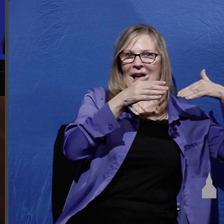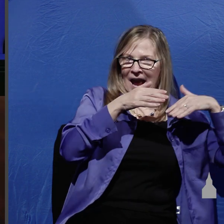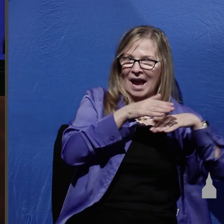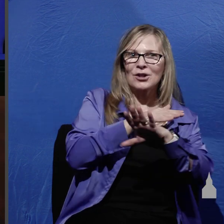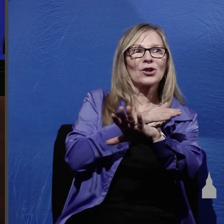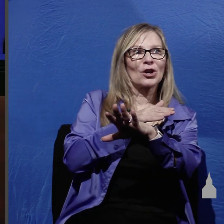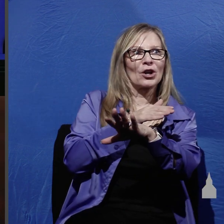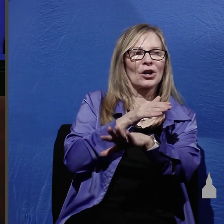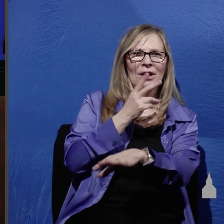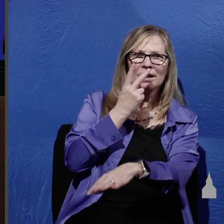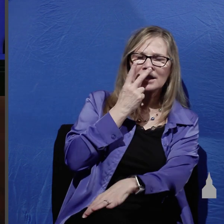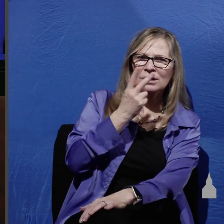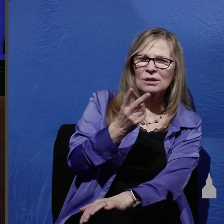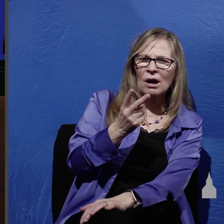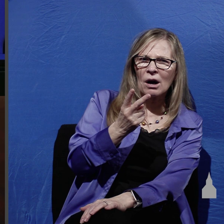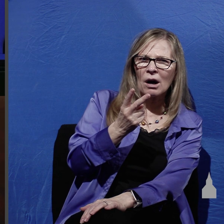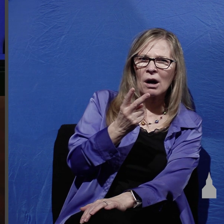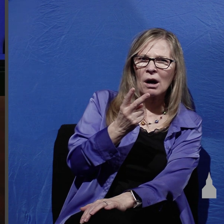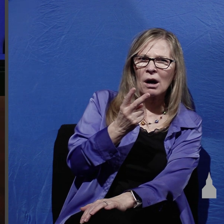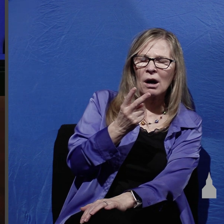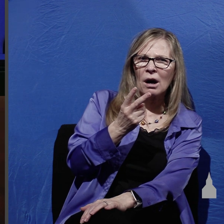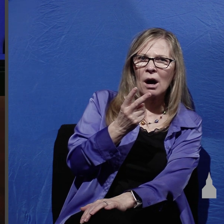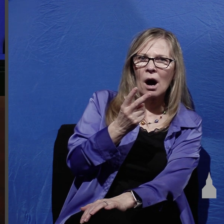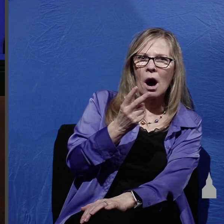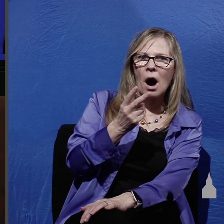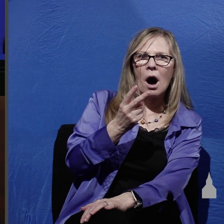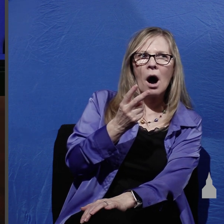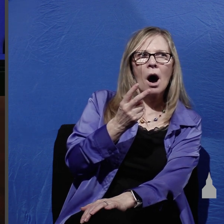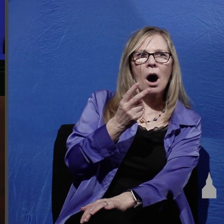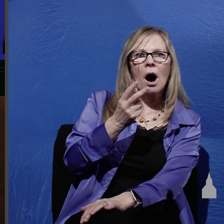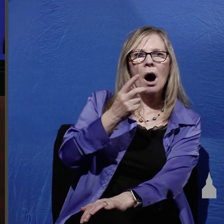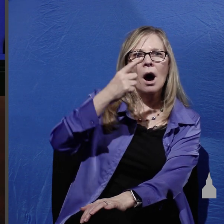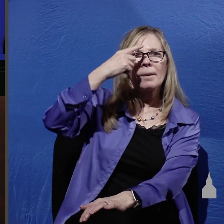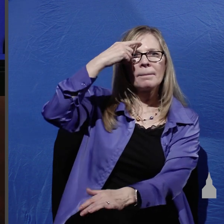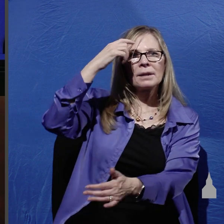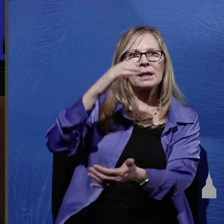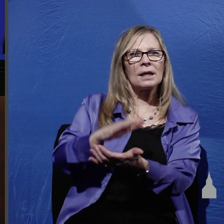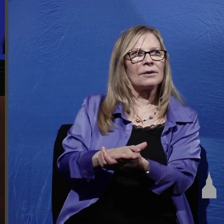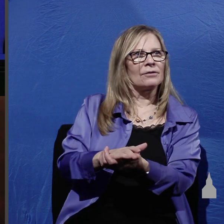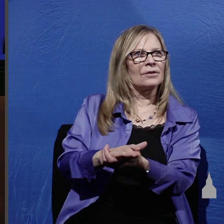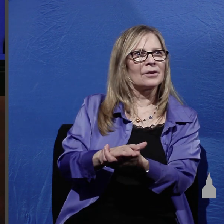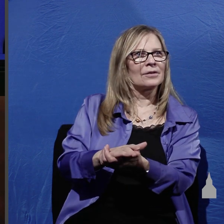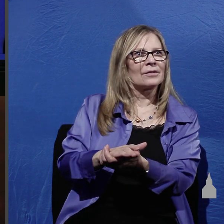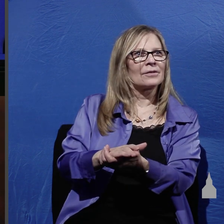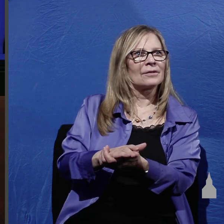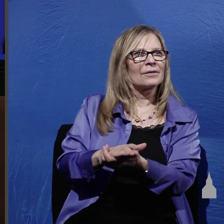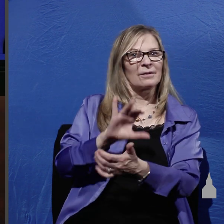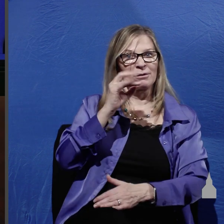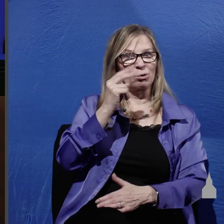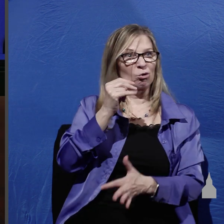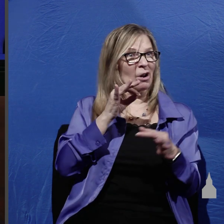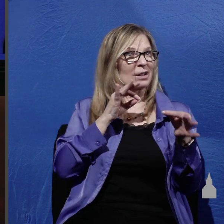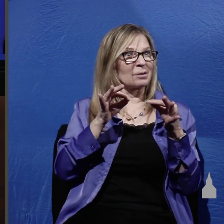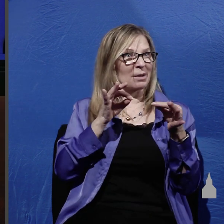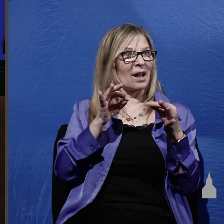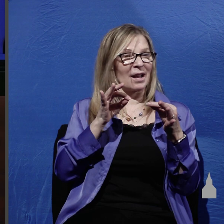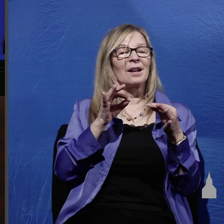saw and what he believed he believed John tells us that after going inside the tomb and seeing